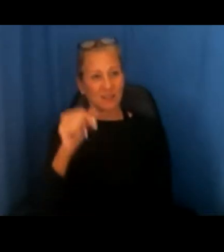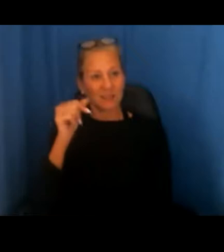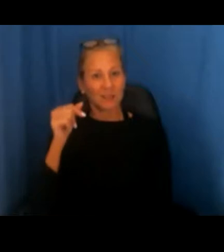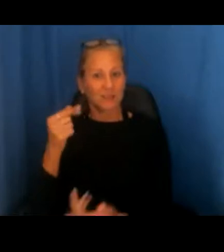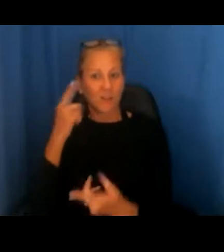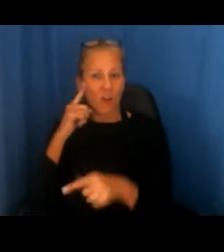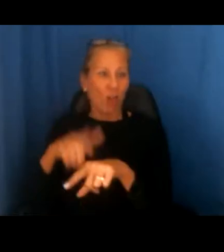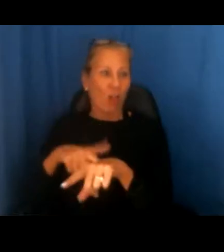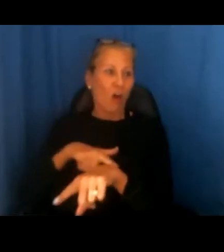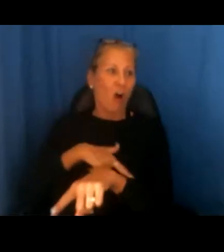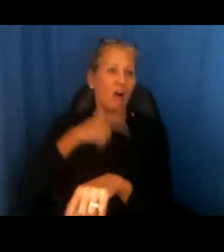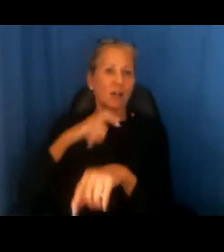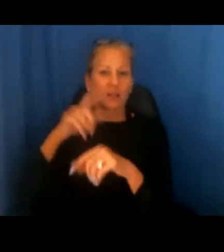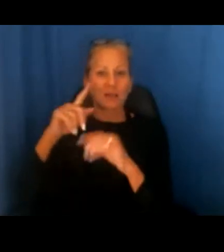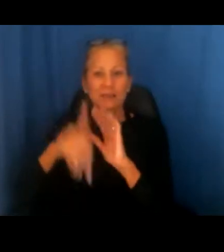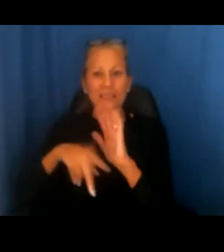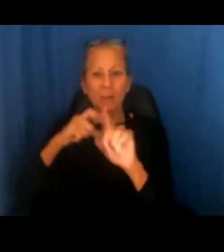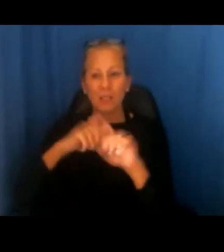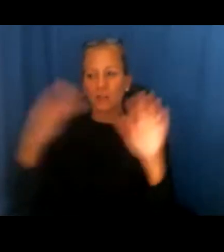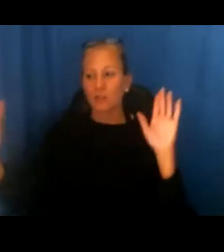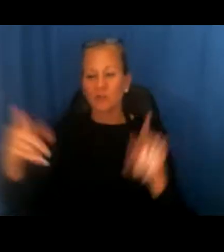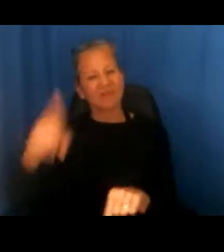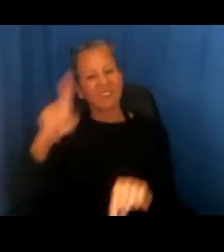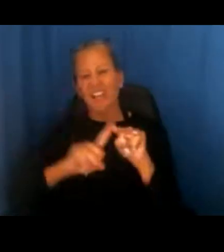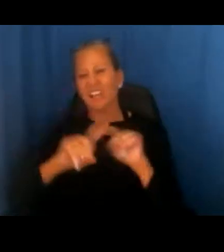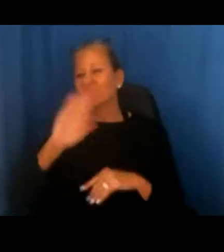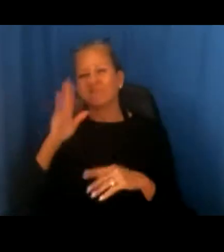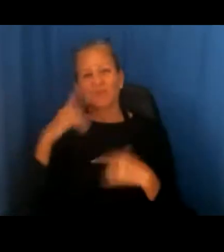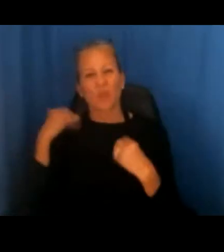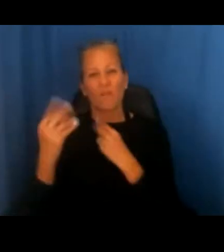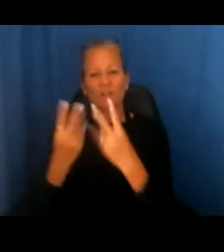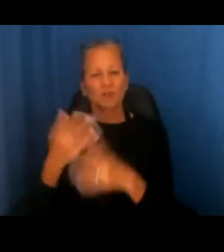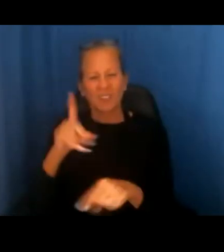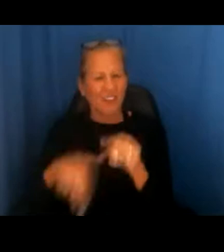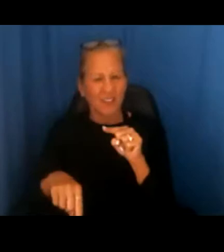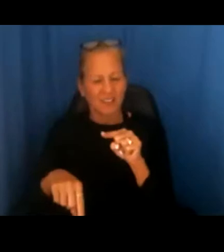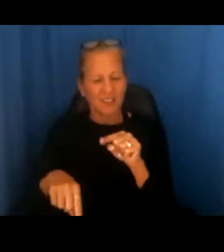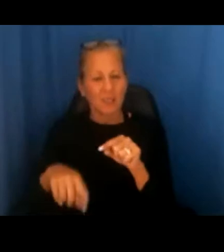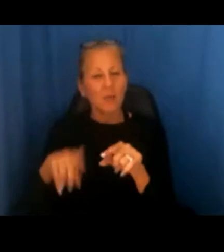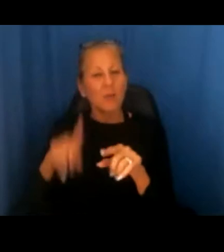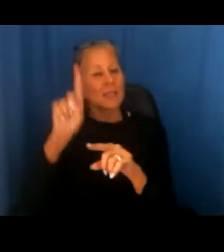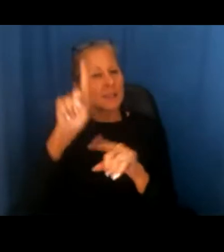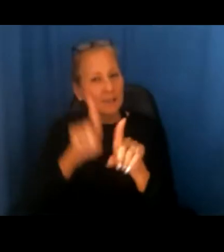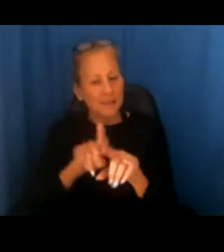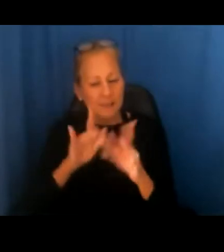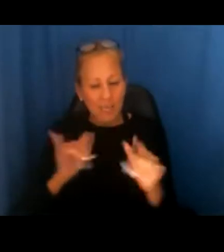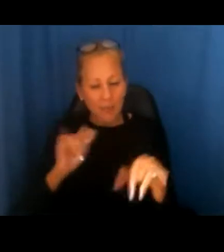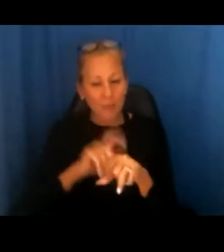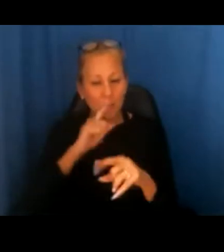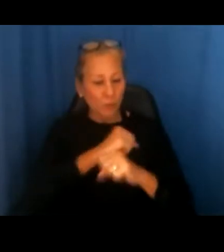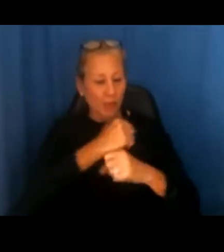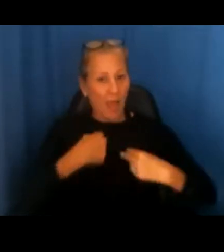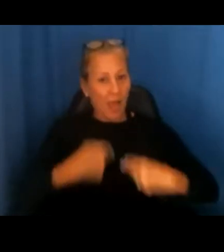period of time that they aren't allowed to have any visitors. Now at the same time to protect health and safety,